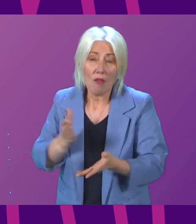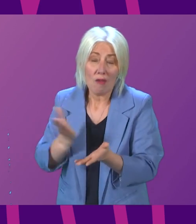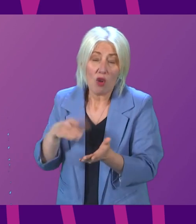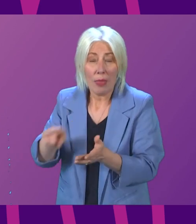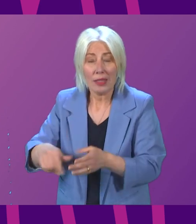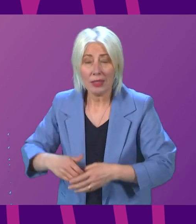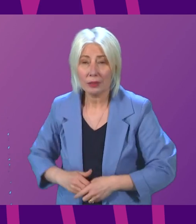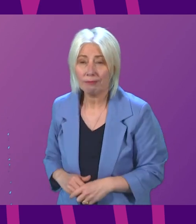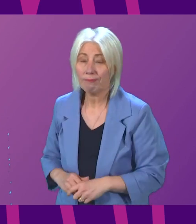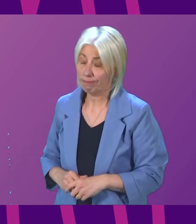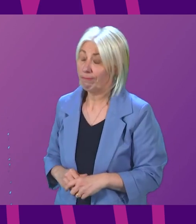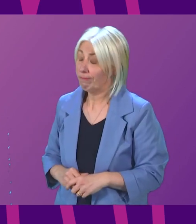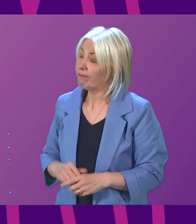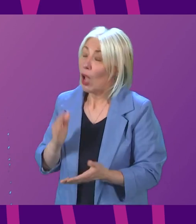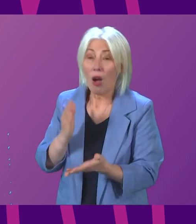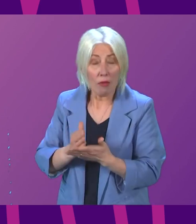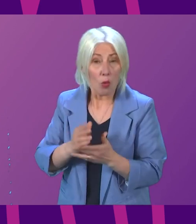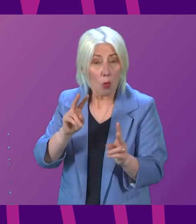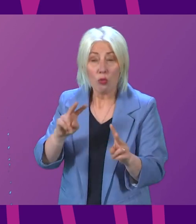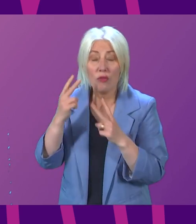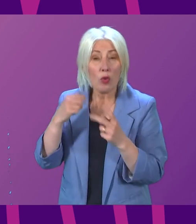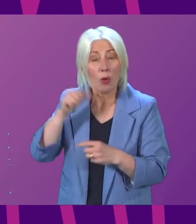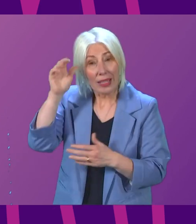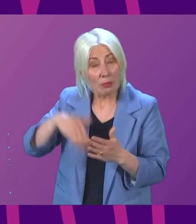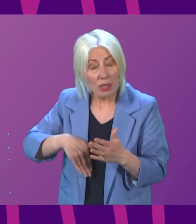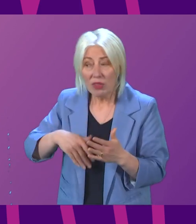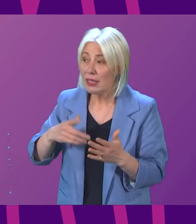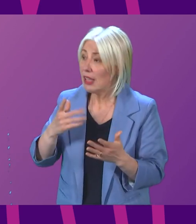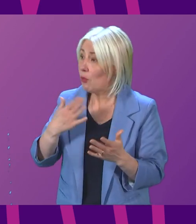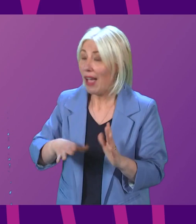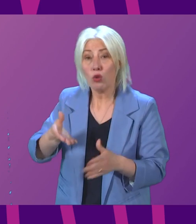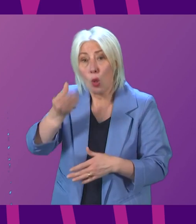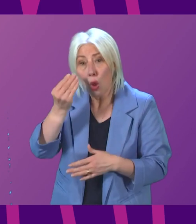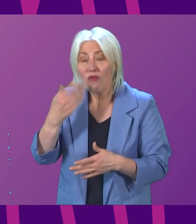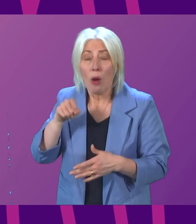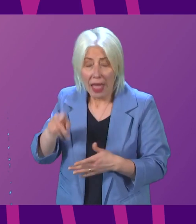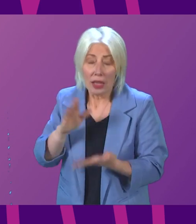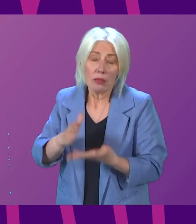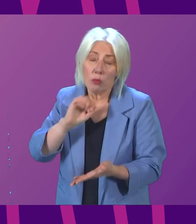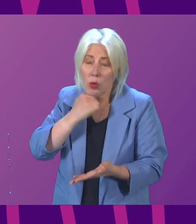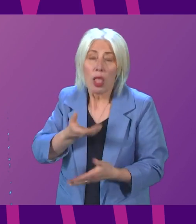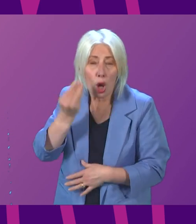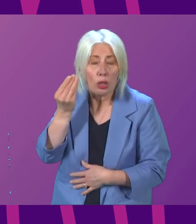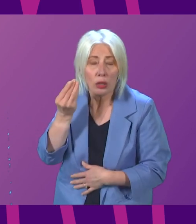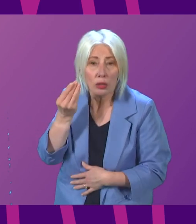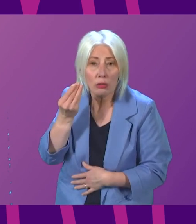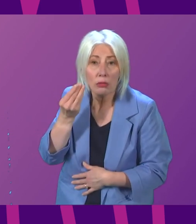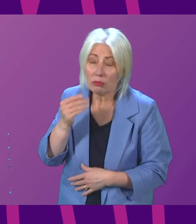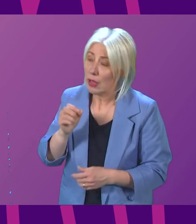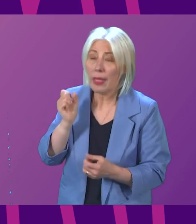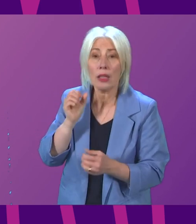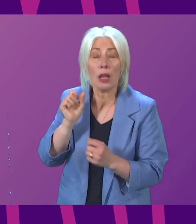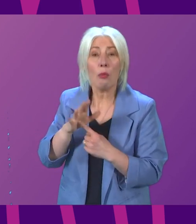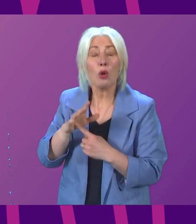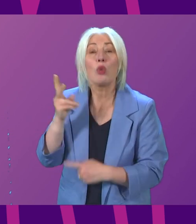Of course, we will review experience and ensure that any lessons that are required to be learned are learned, and I think it is important to repeat that.